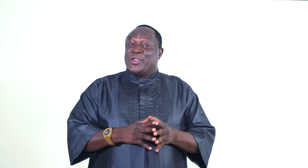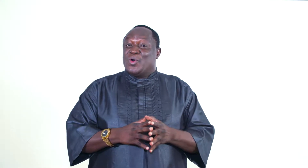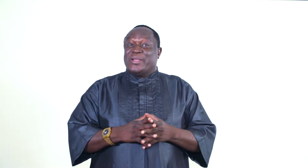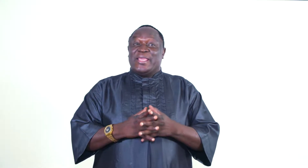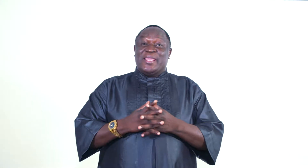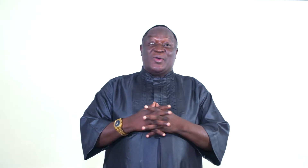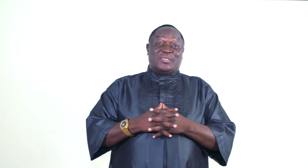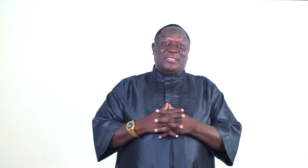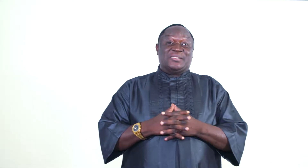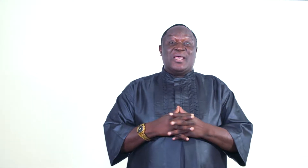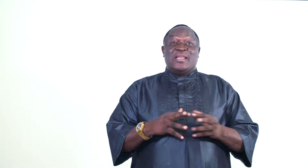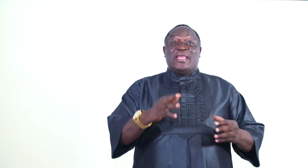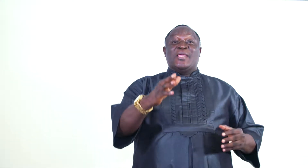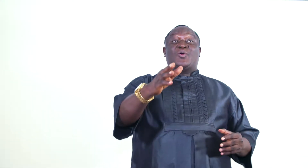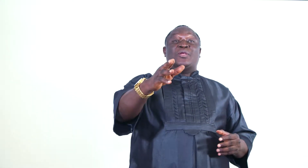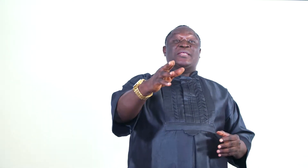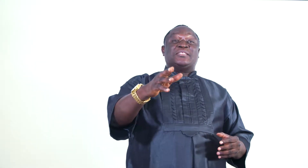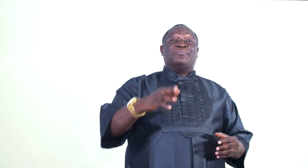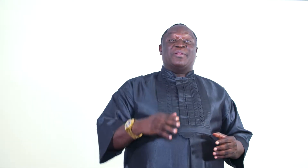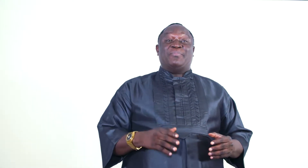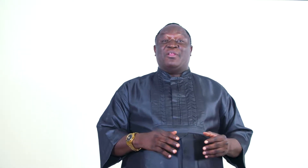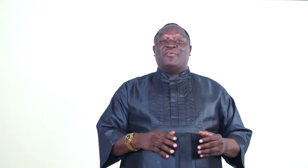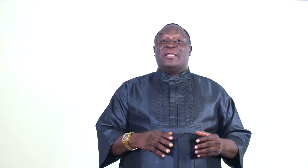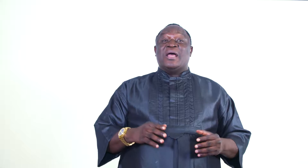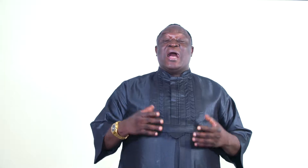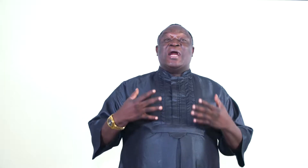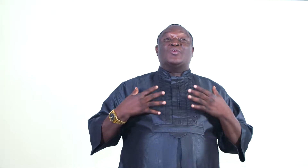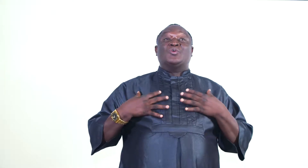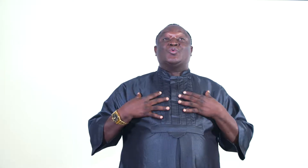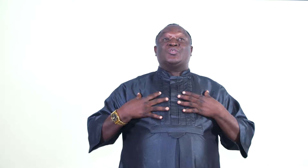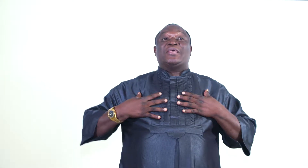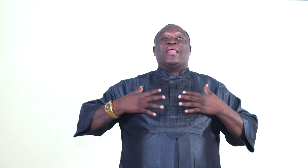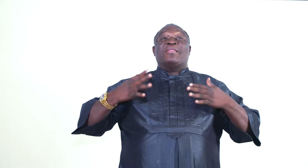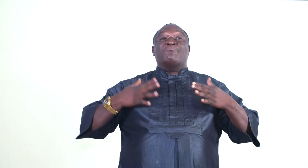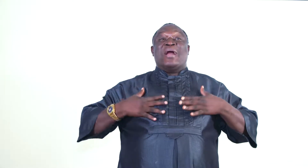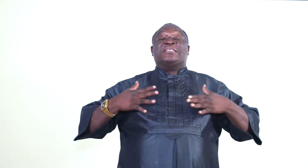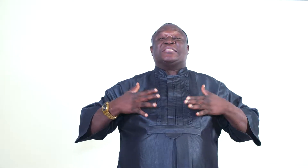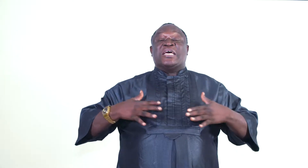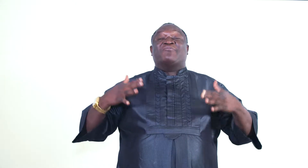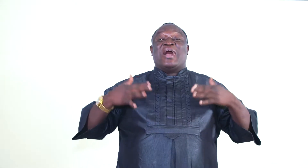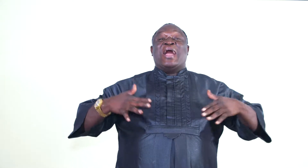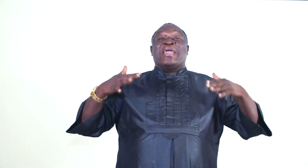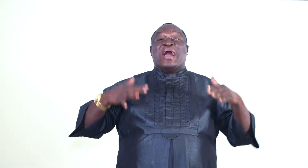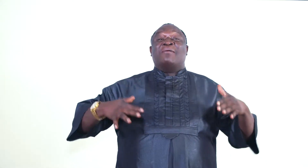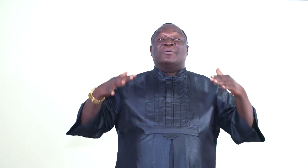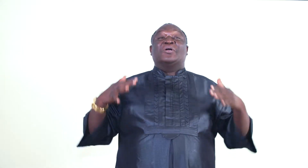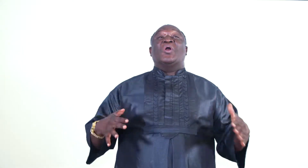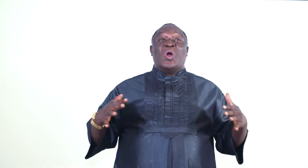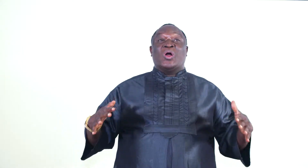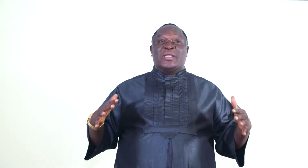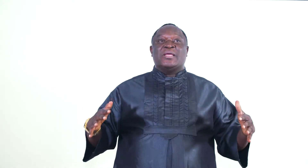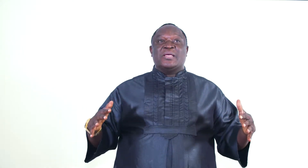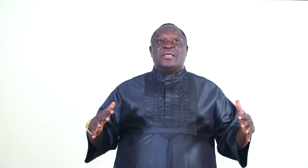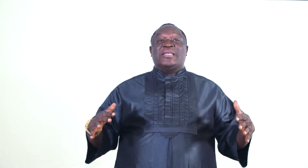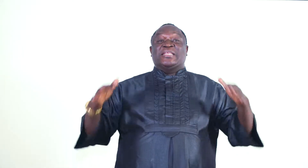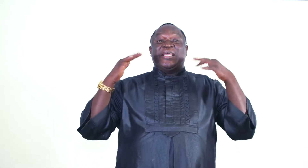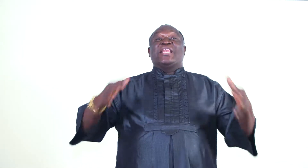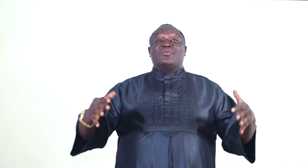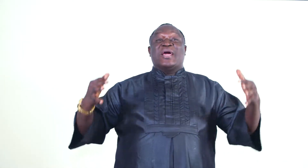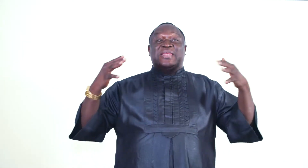we call the egotists. The egotists, my beloved, are those who say that myself, I am God. They tell you that